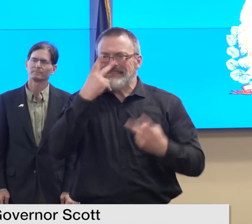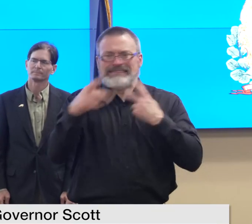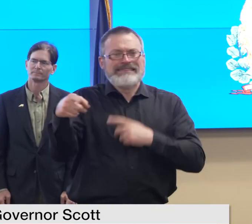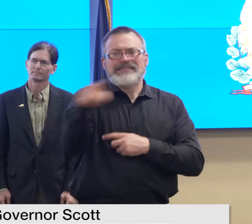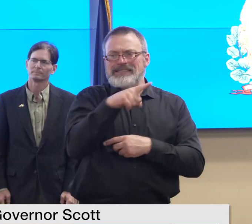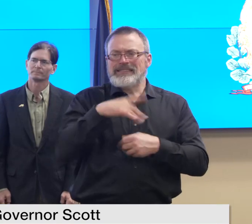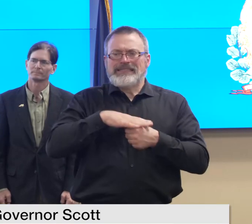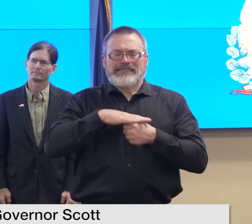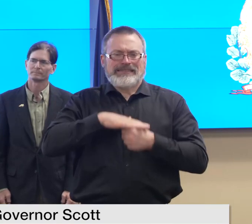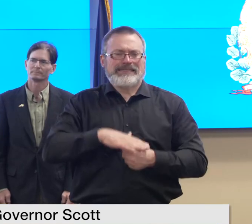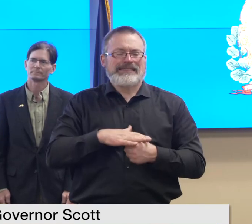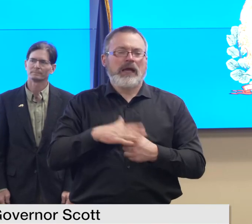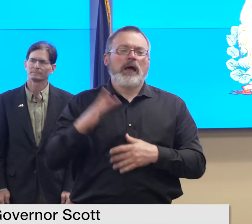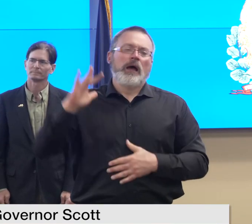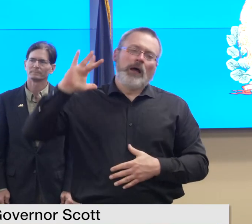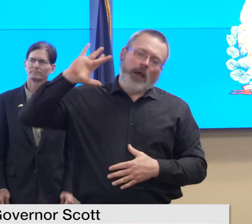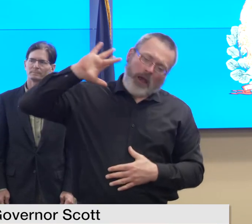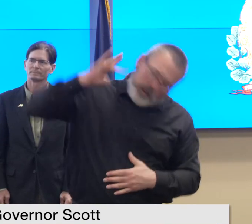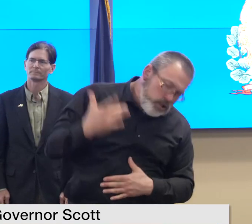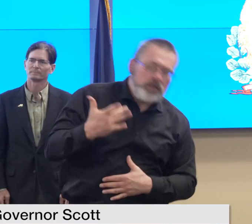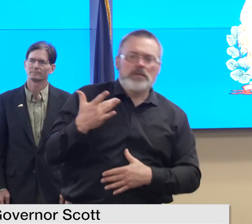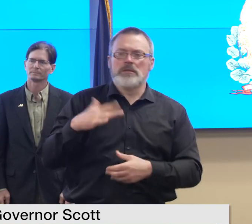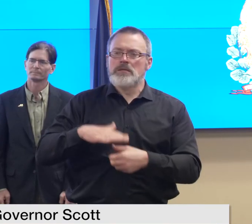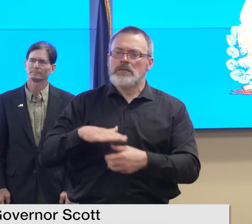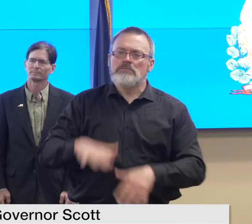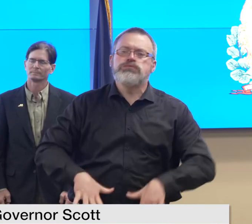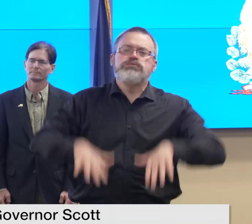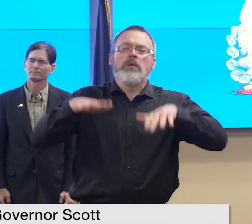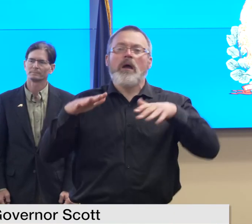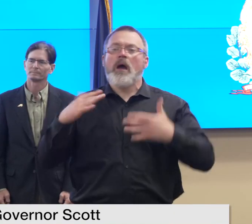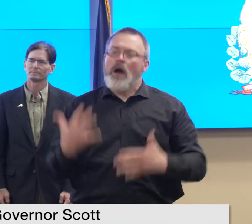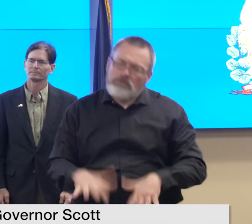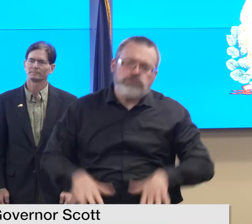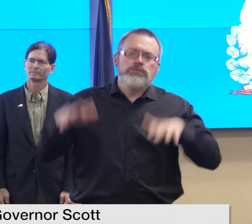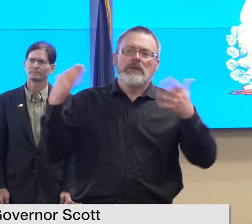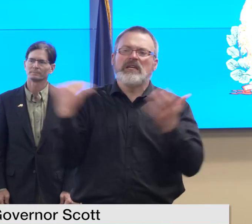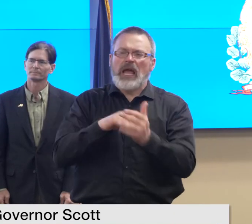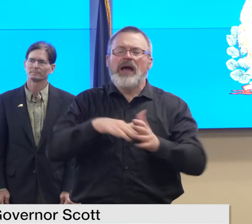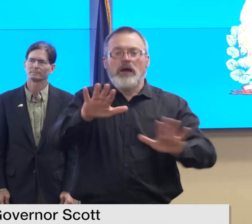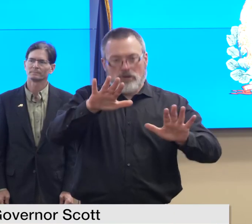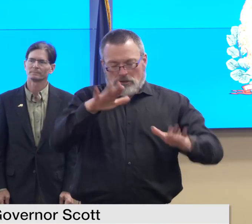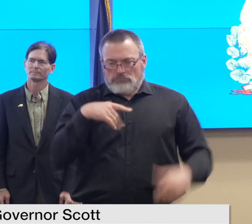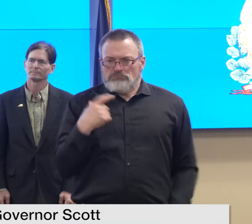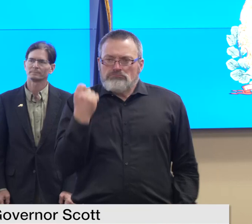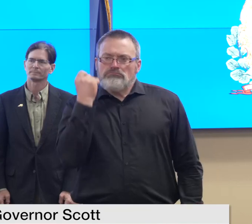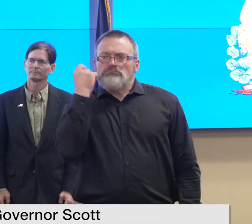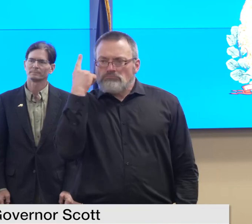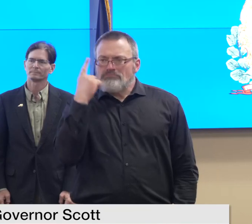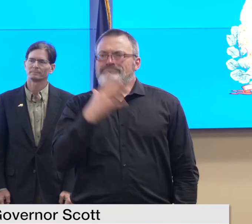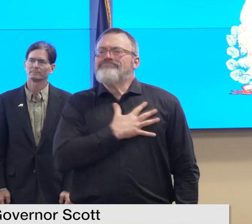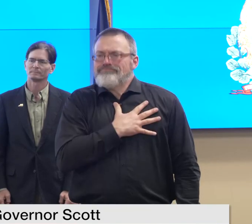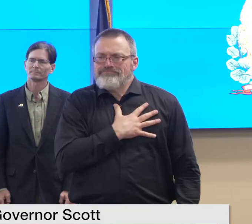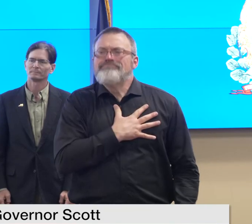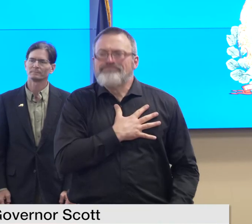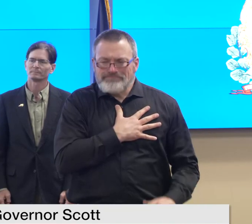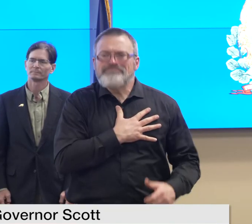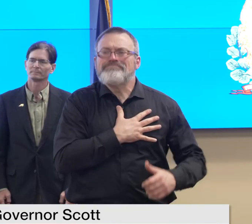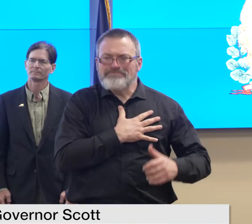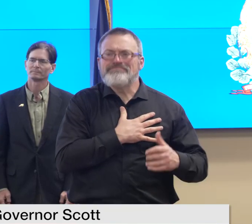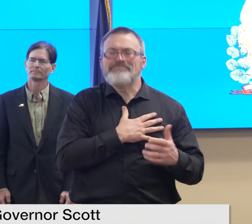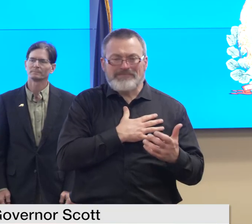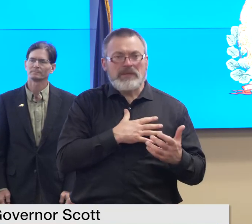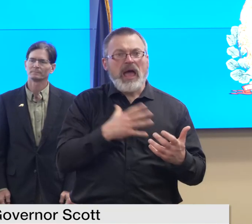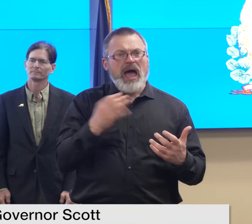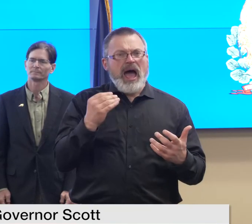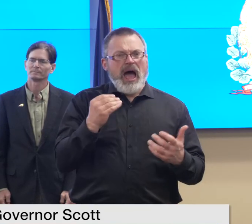and damage to your home or your community not to mention the sadness we all feel when lives are lost in a natural